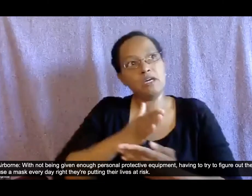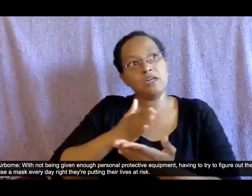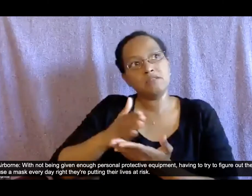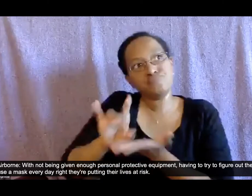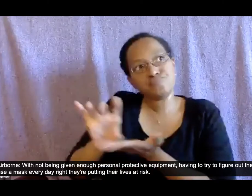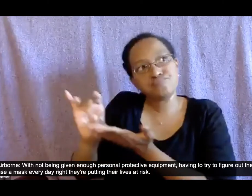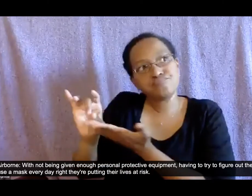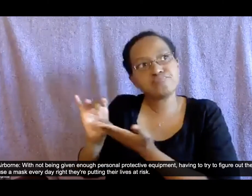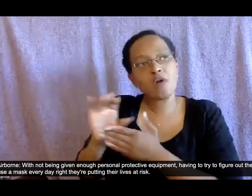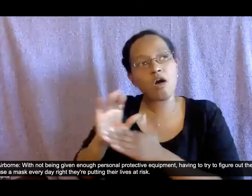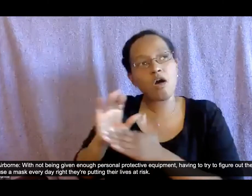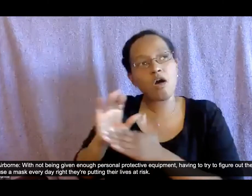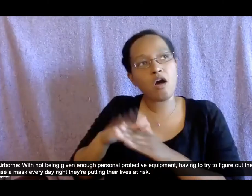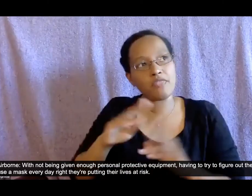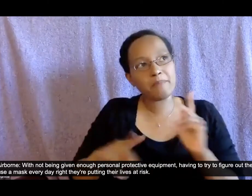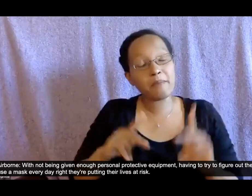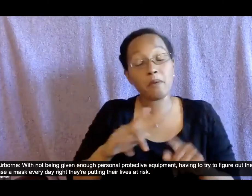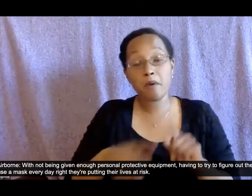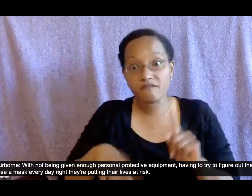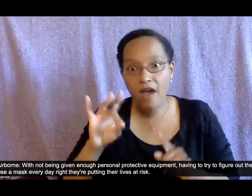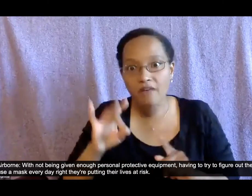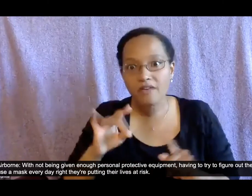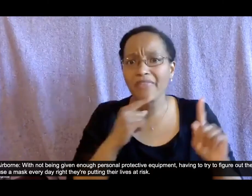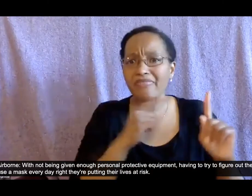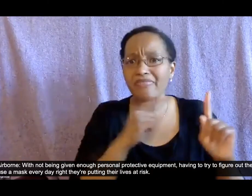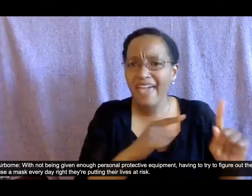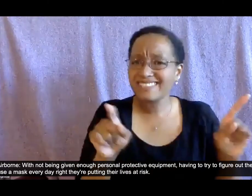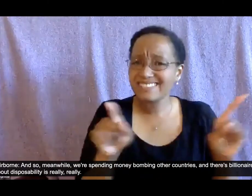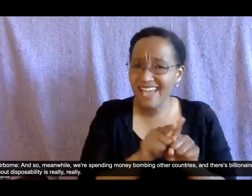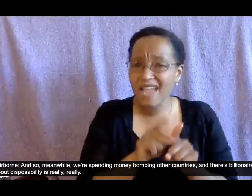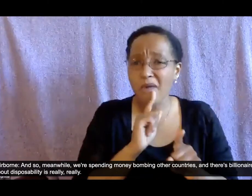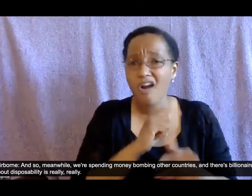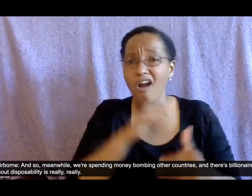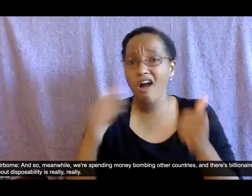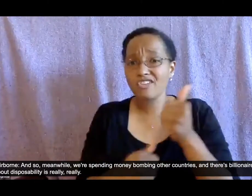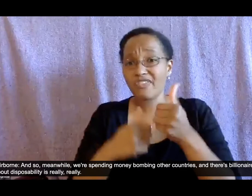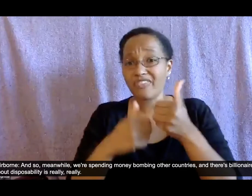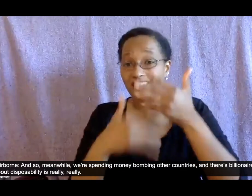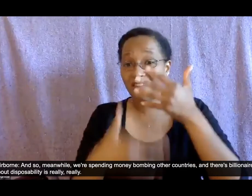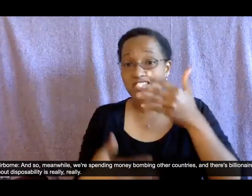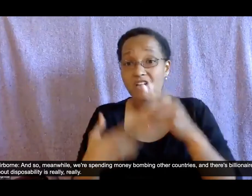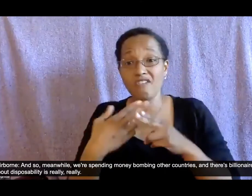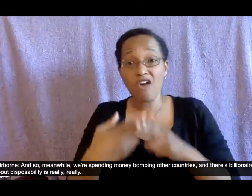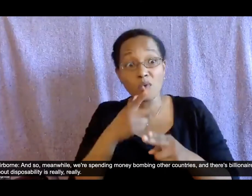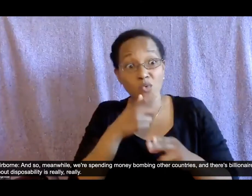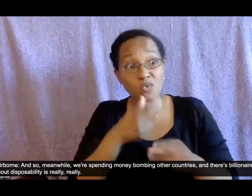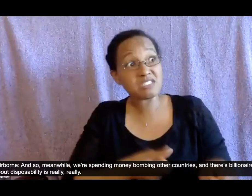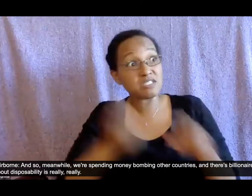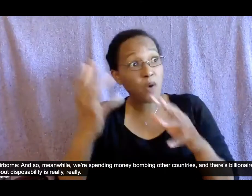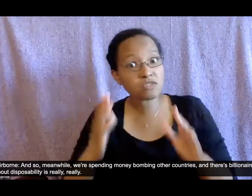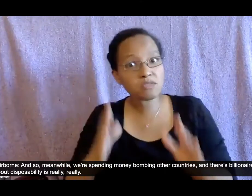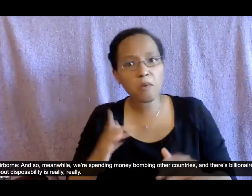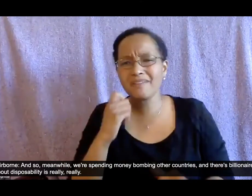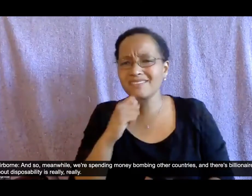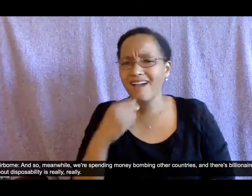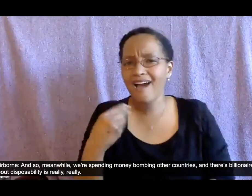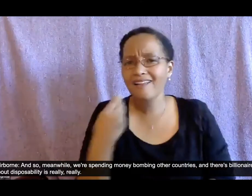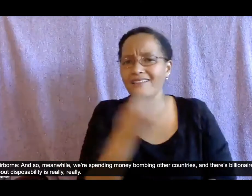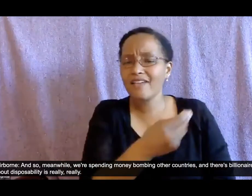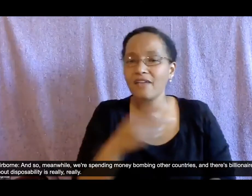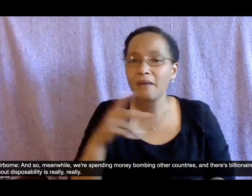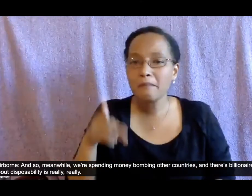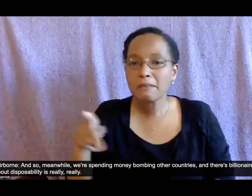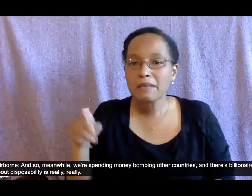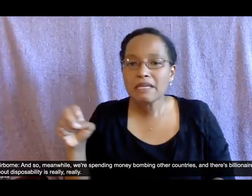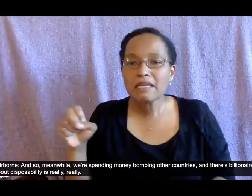a mask every day right there putting their lives at risk and so meanwhile we're spending money bombing other countries and there's